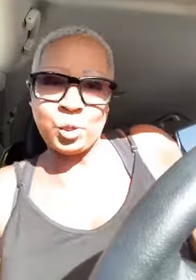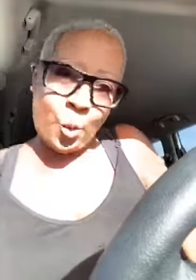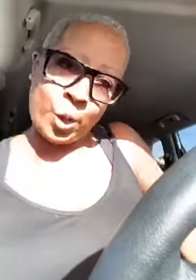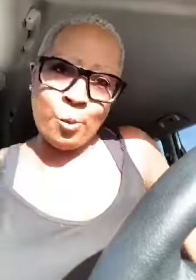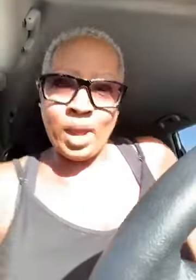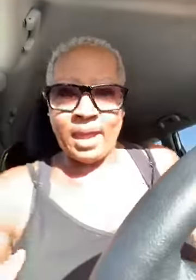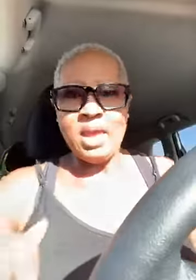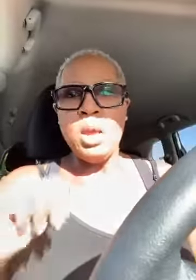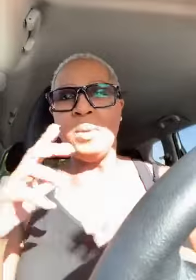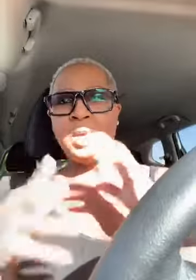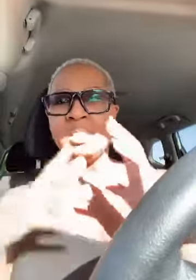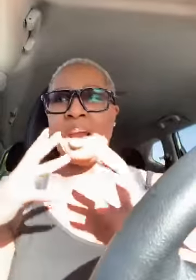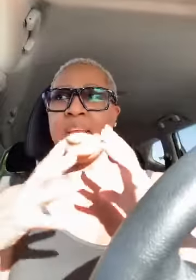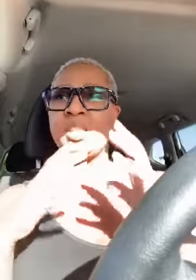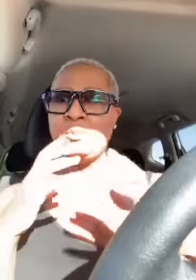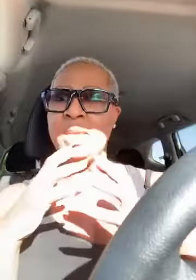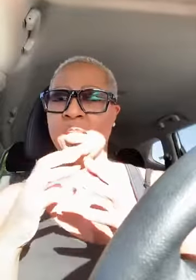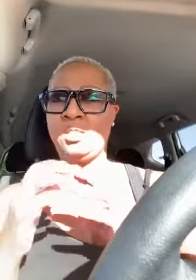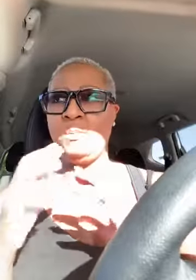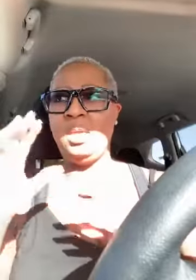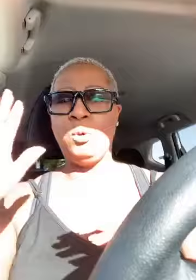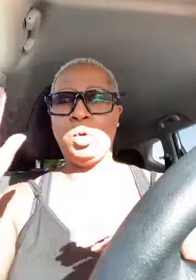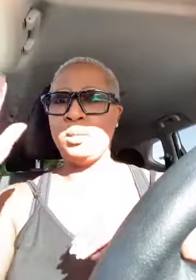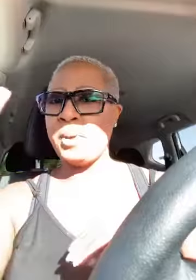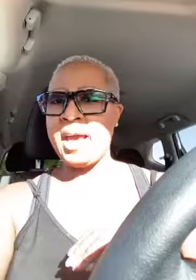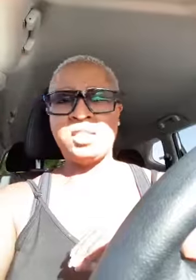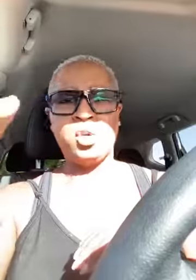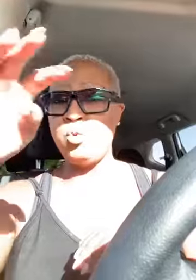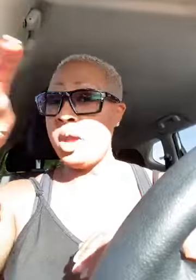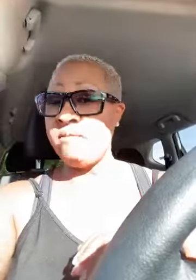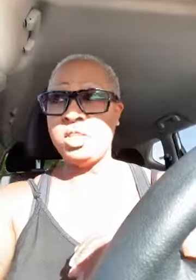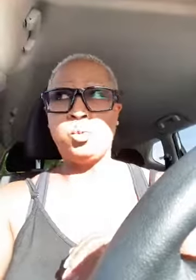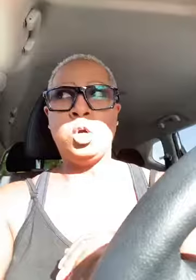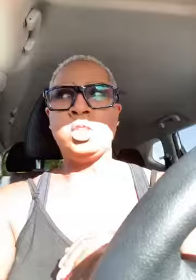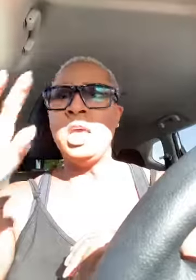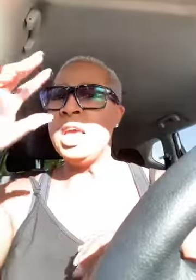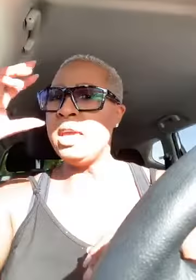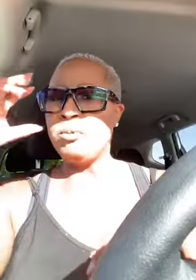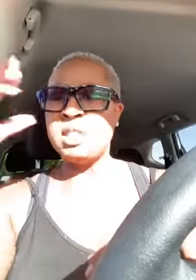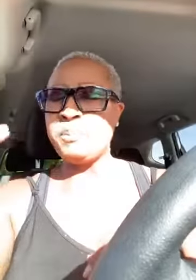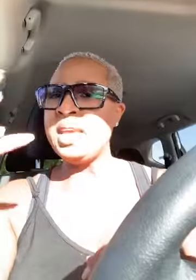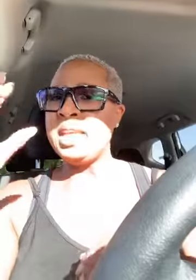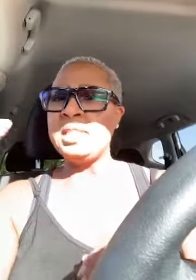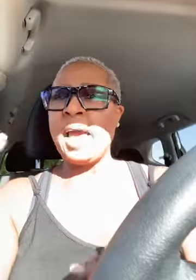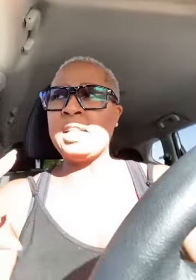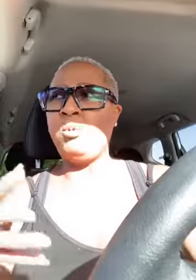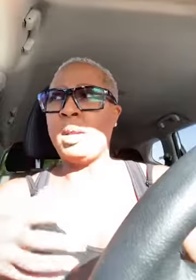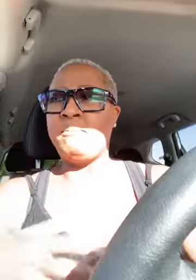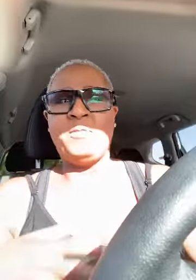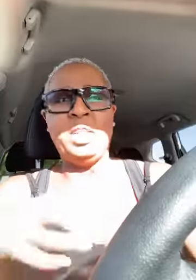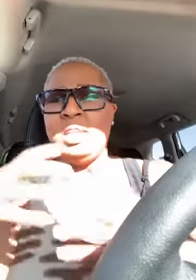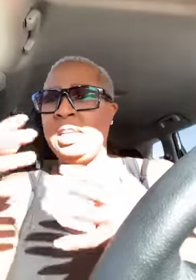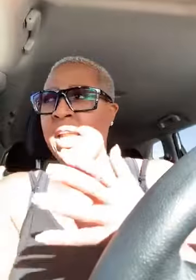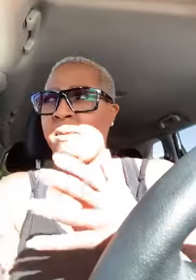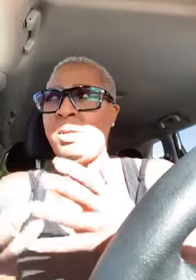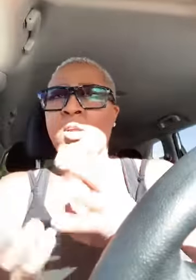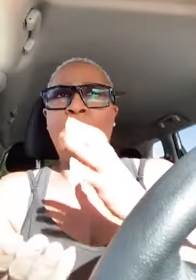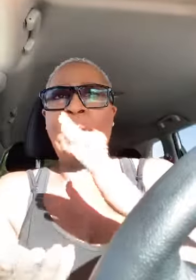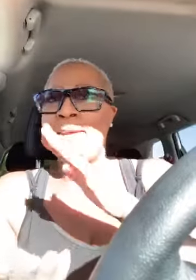going away because god is speaking to me that what the pastor whoever this was he was speaking exactly what i'm feeling and letting me know that